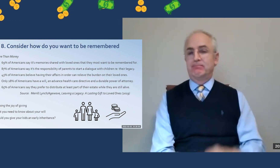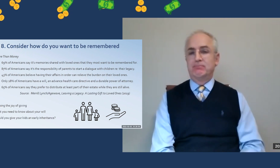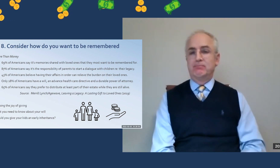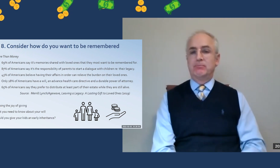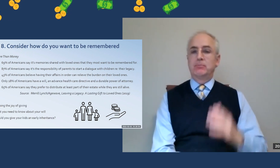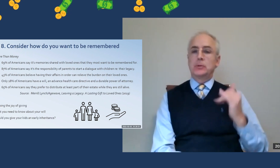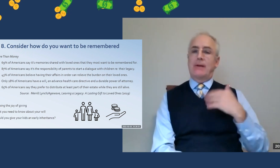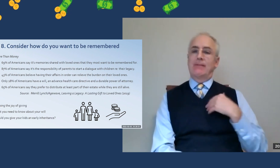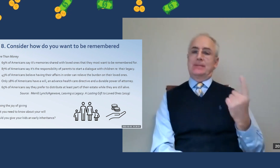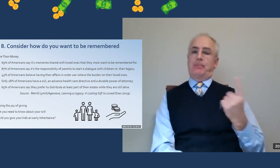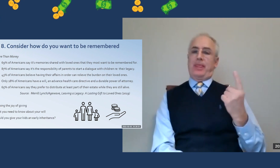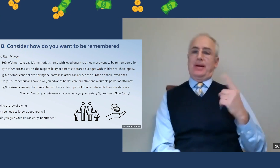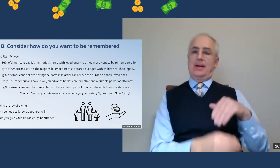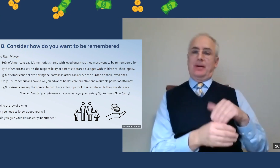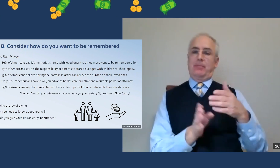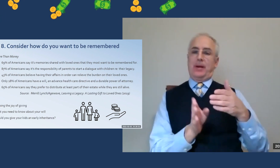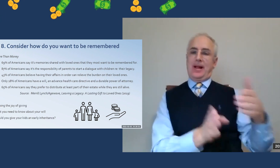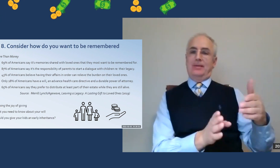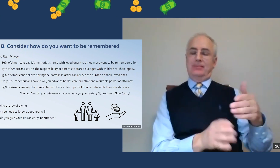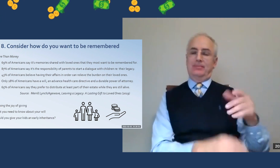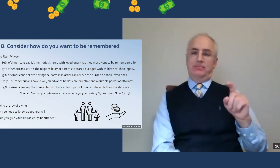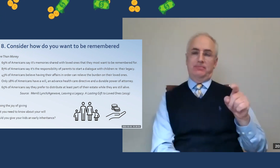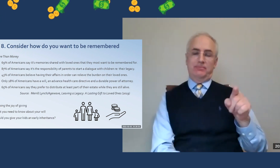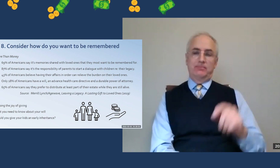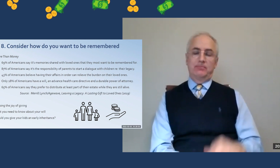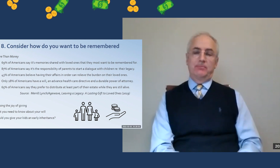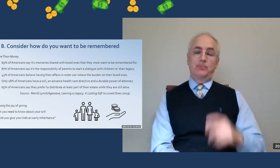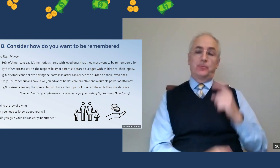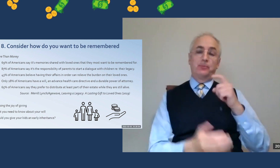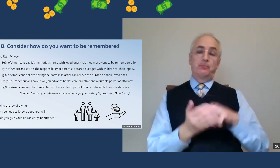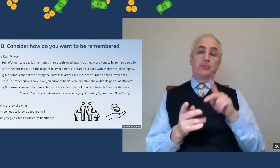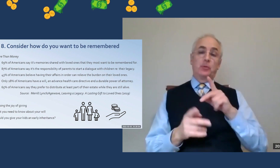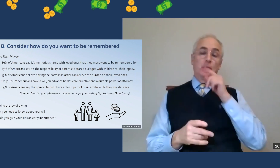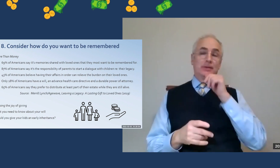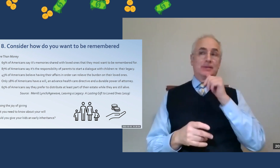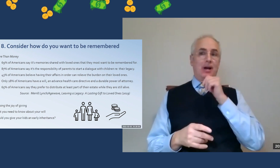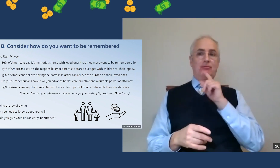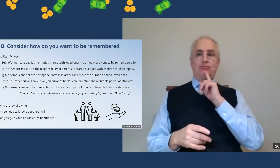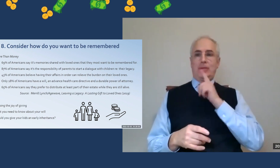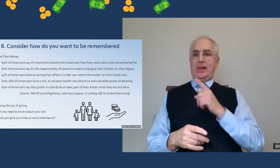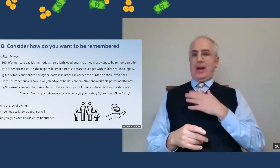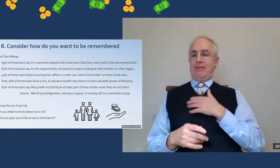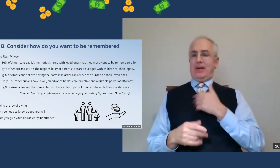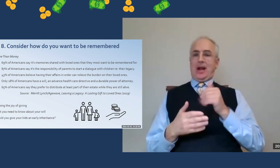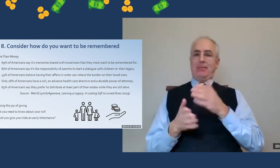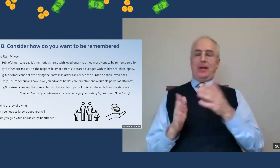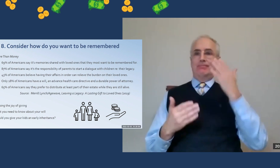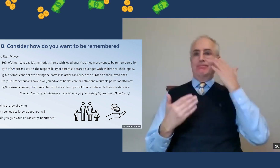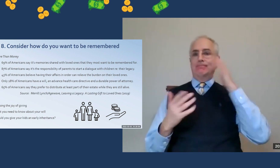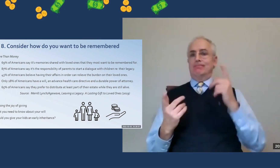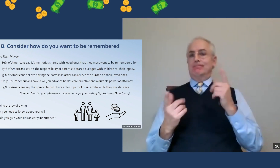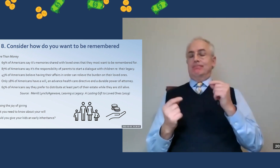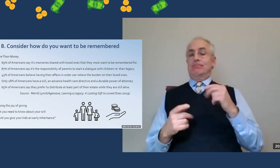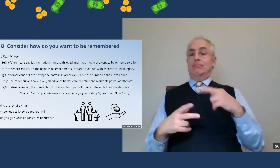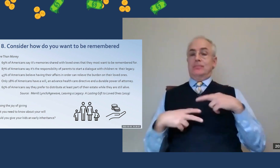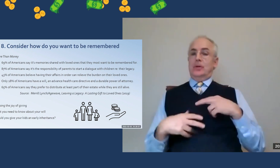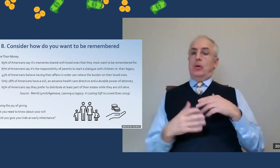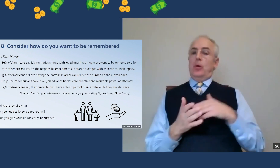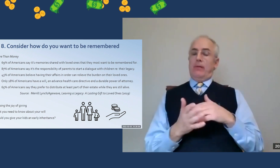will also be part of your happiness. Have something in your plan there that brings you joy. There are some